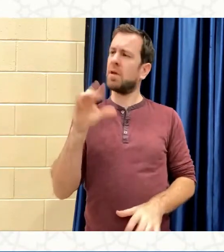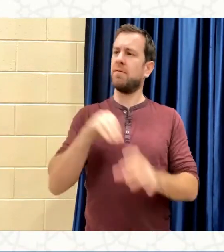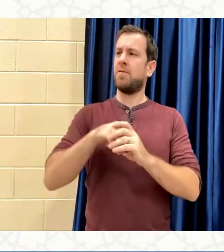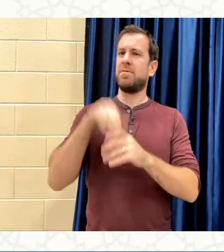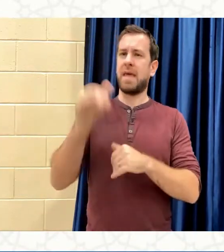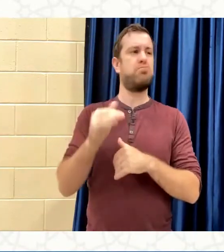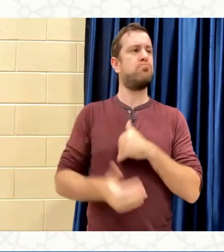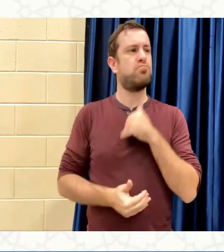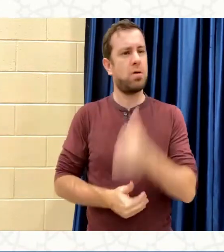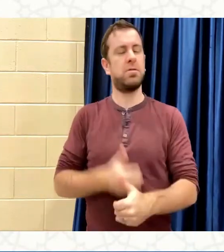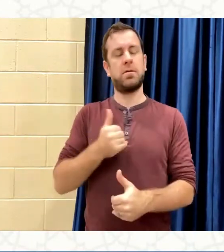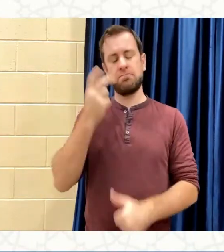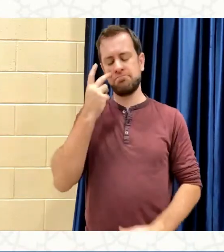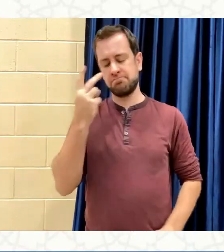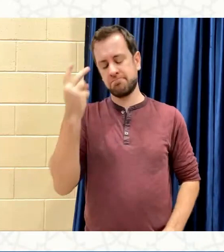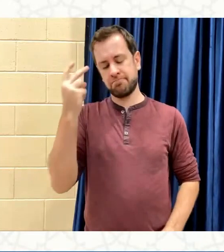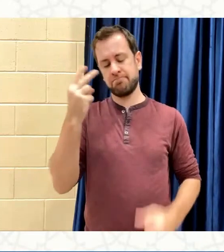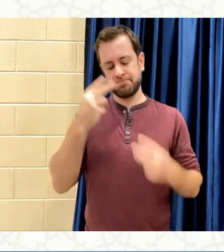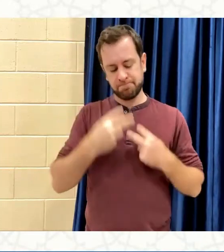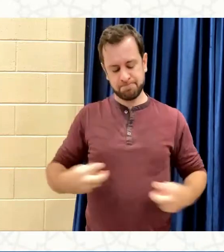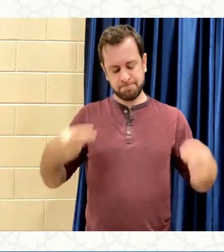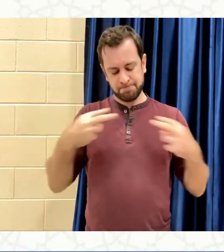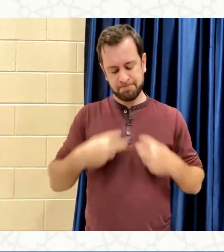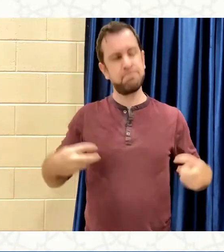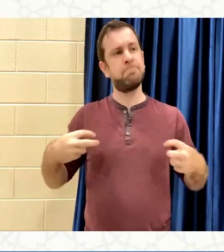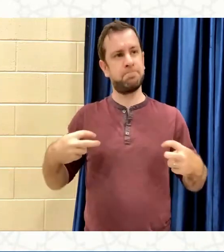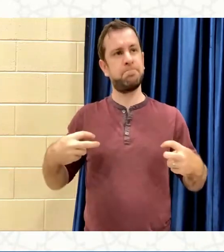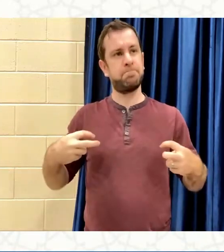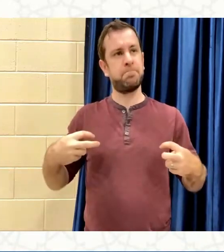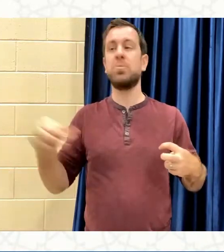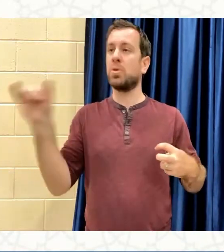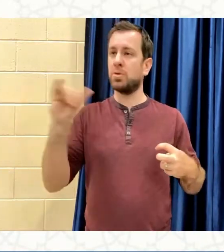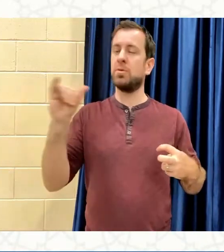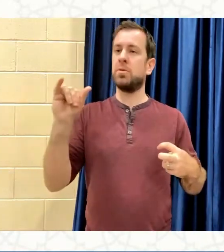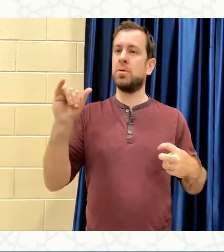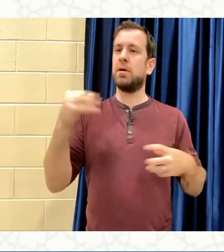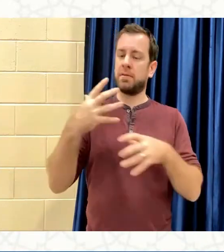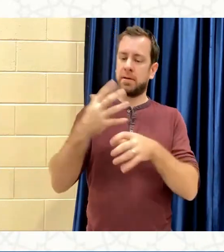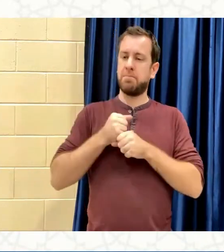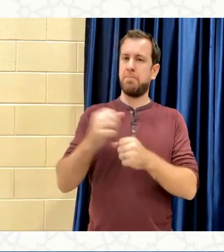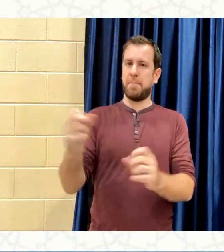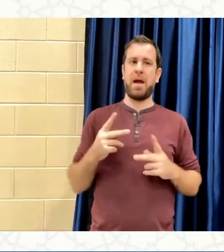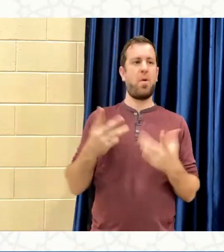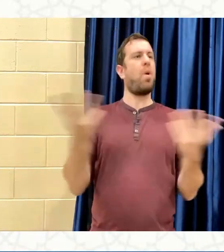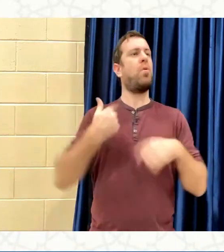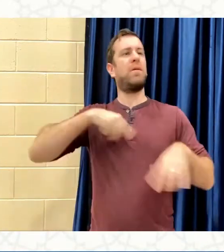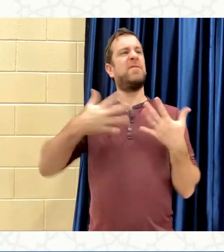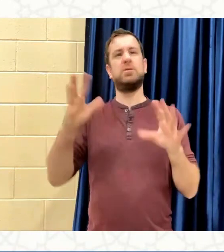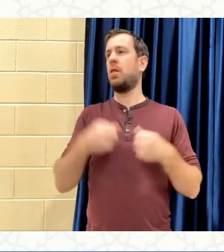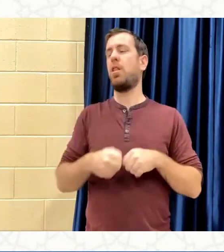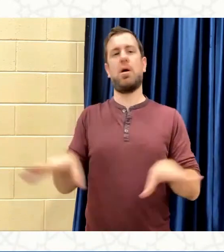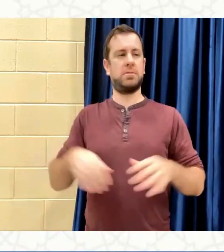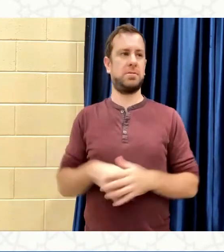contemplation and reflection and regain what we have lost. We have a great